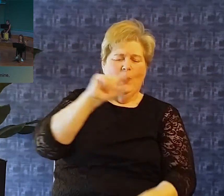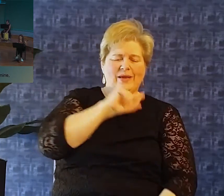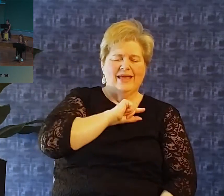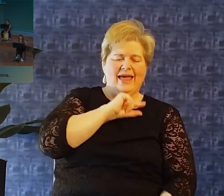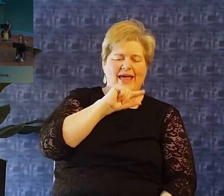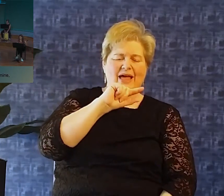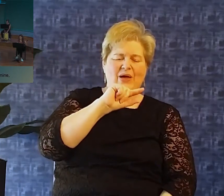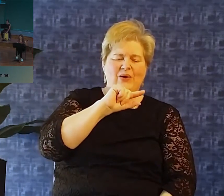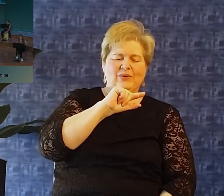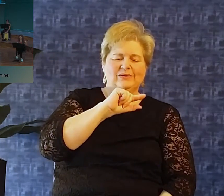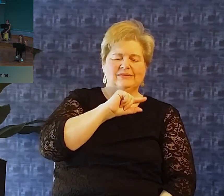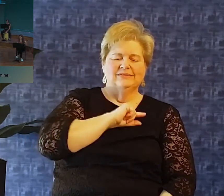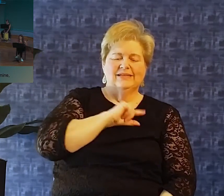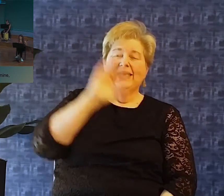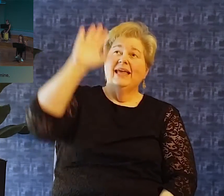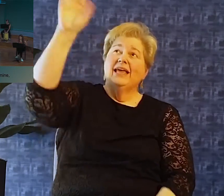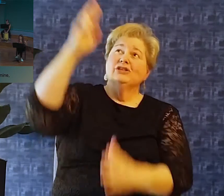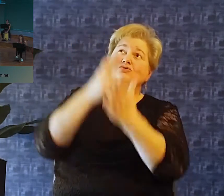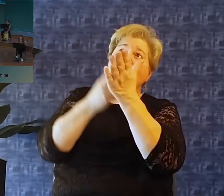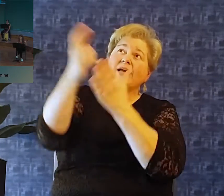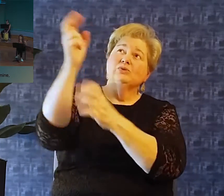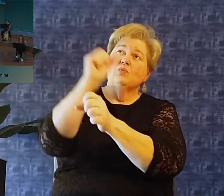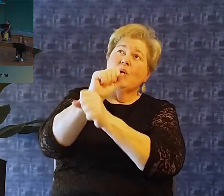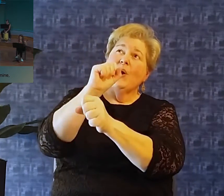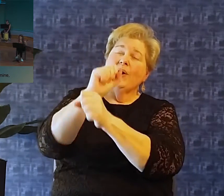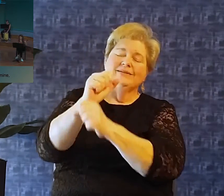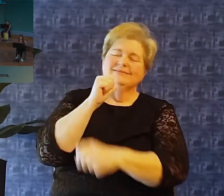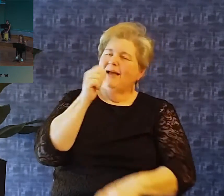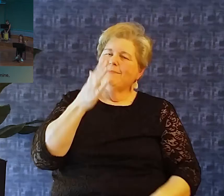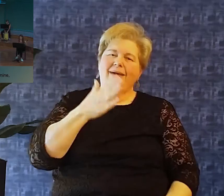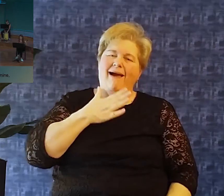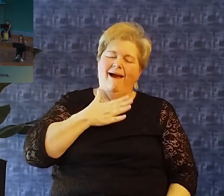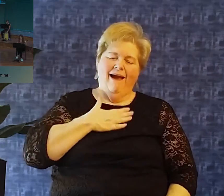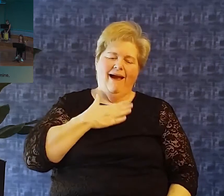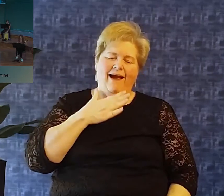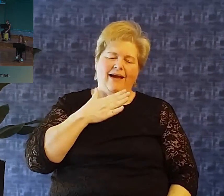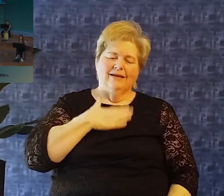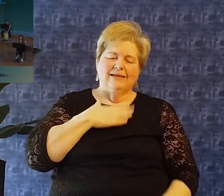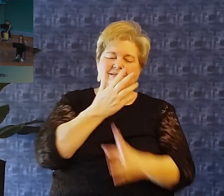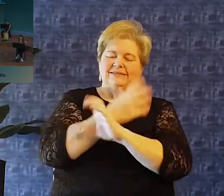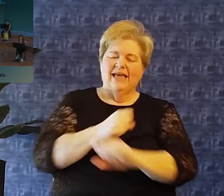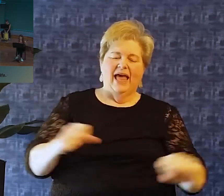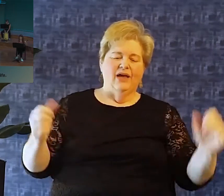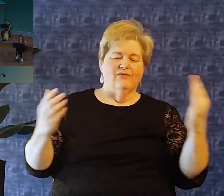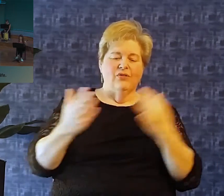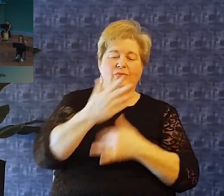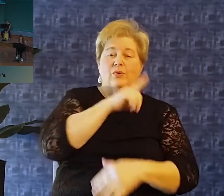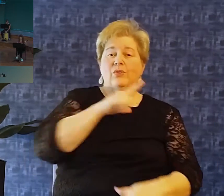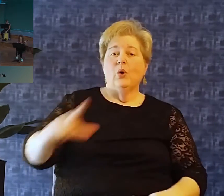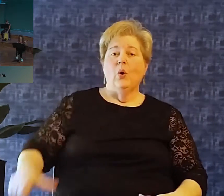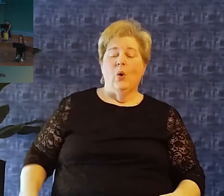stand, with righteous works not high Saved by my